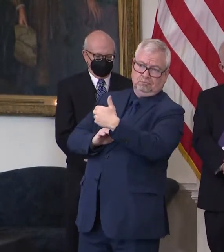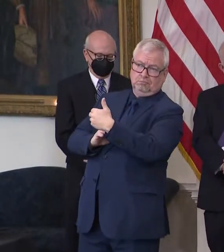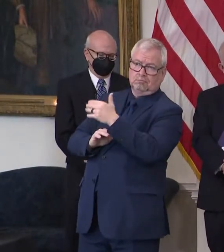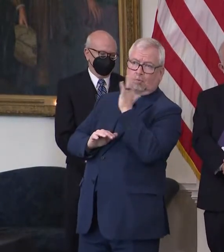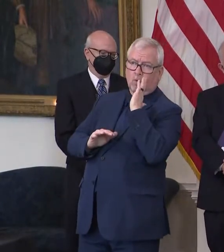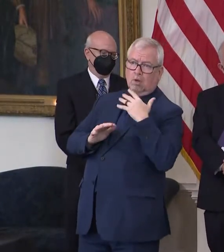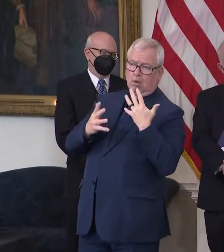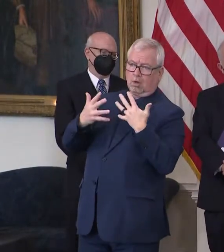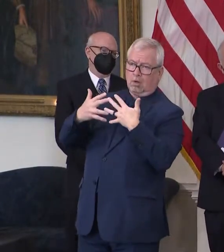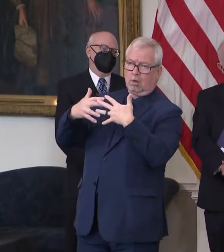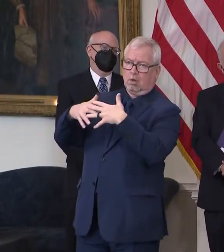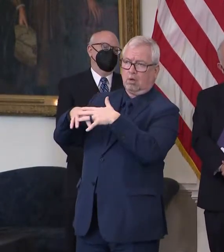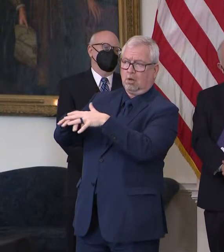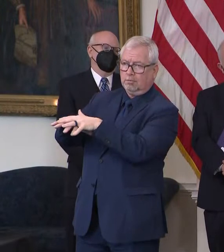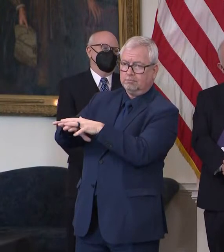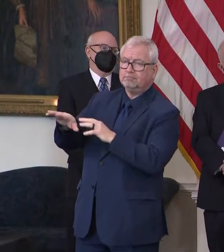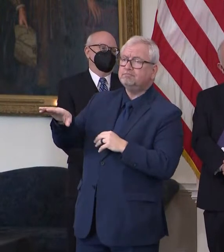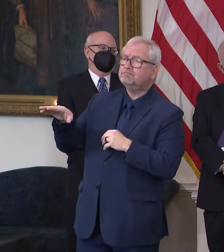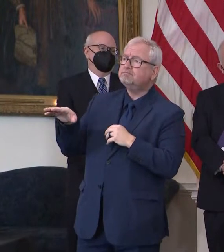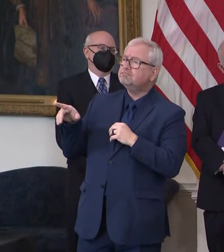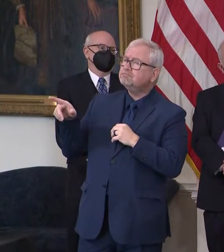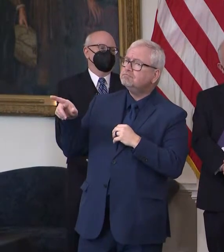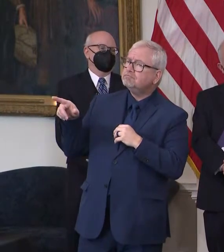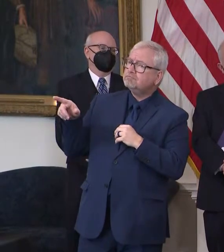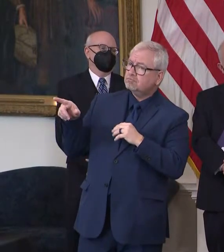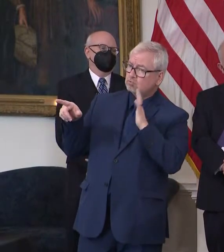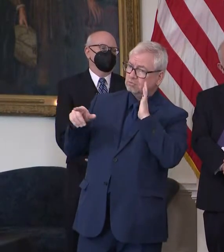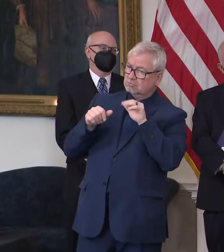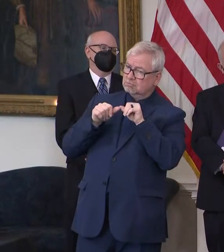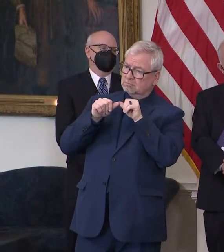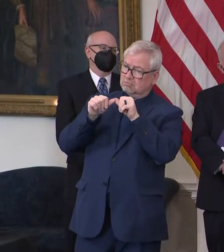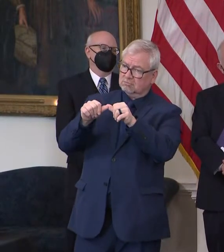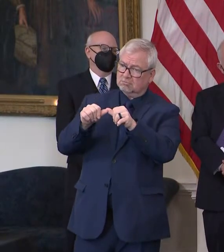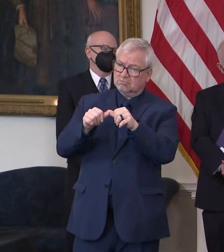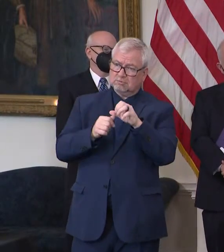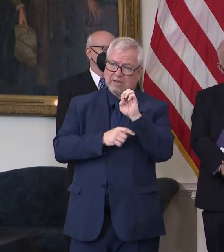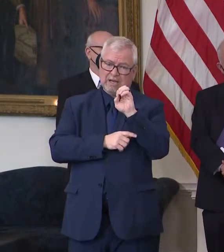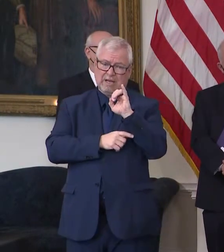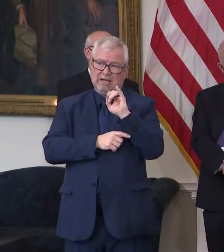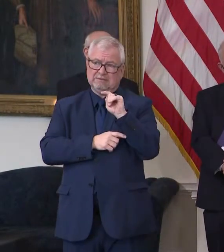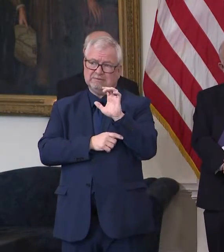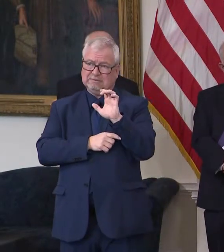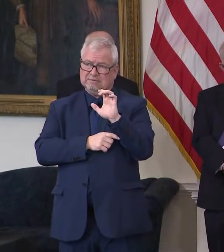making permanent of the earned income tax credit include ITIN violates?